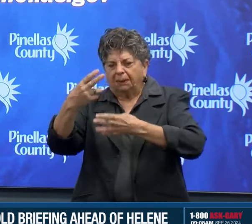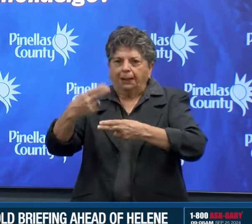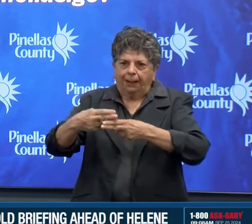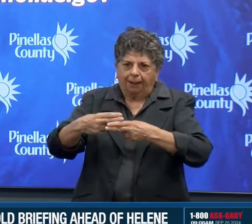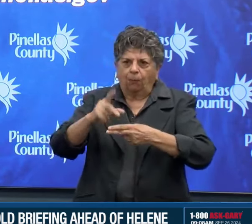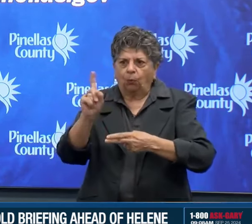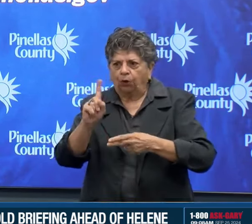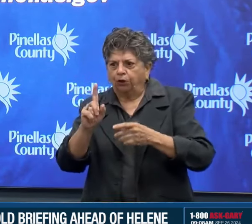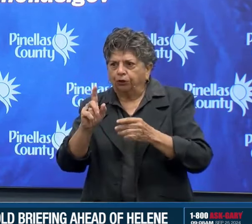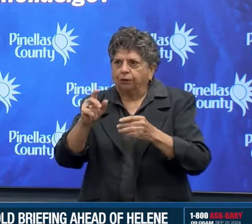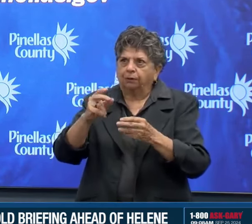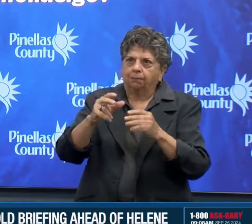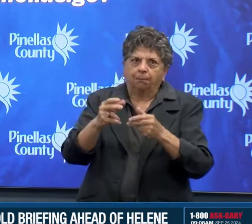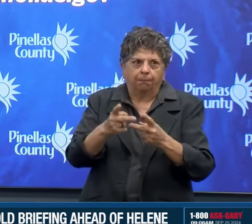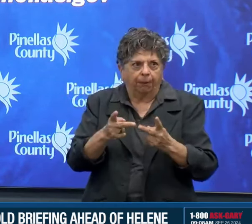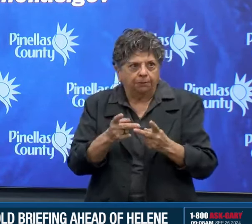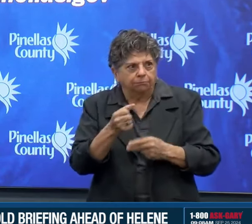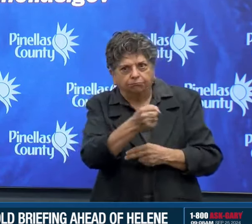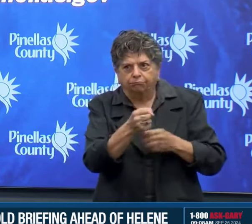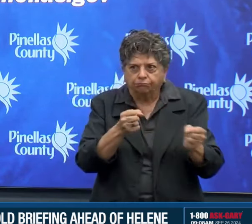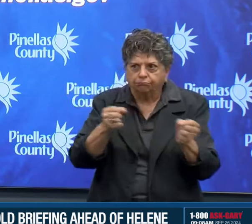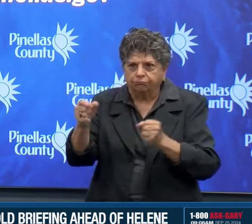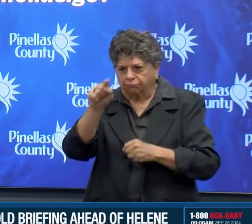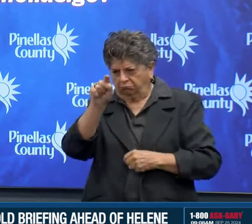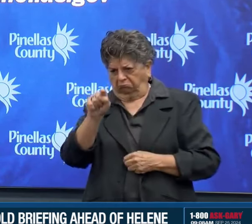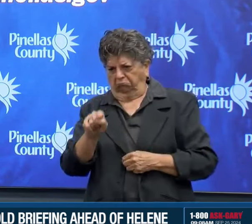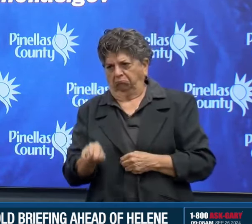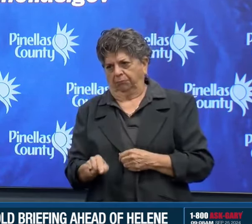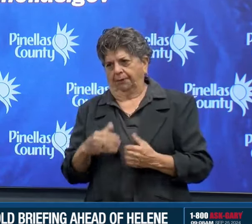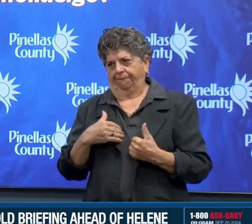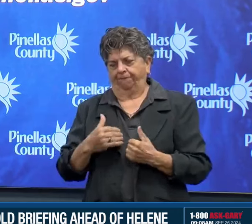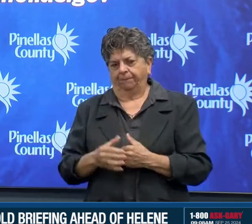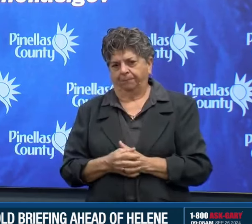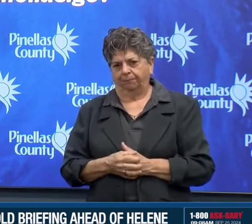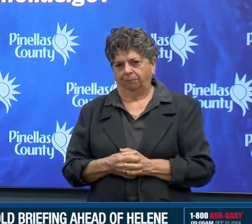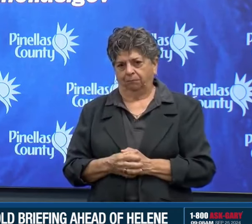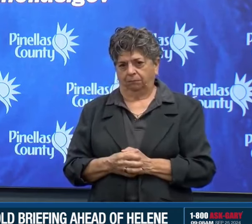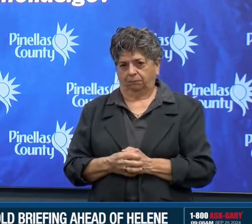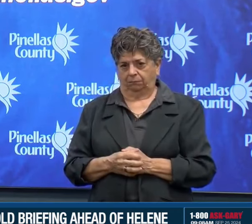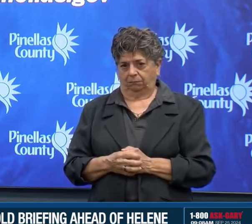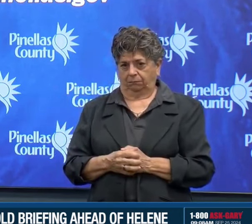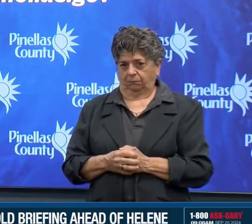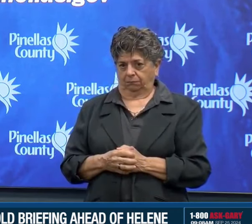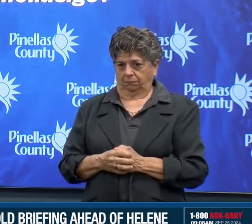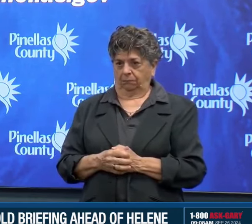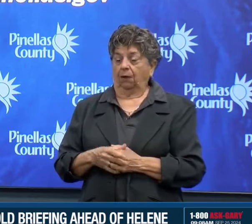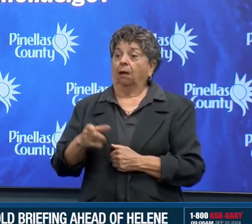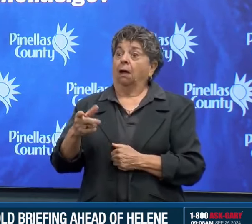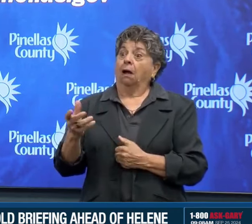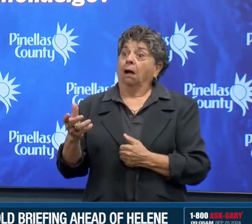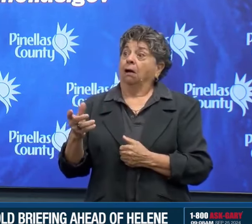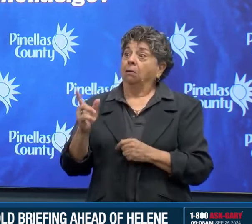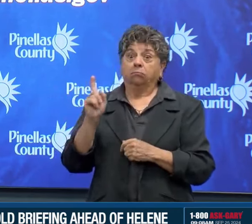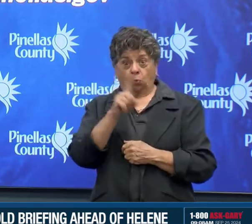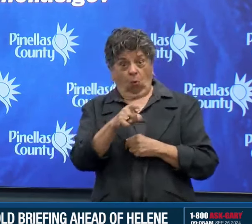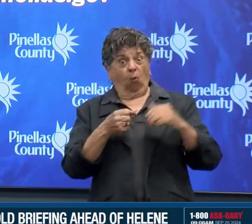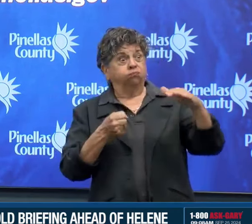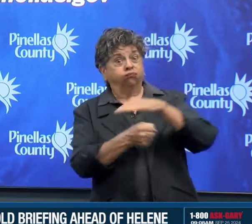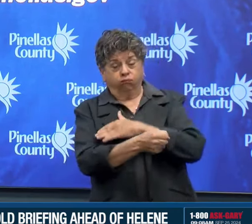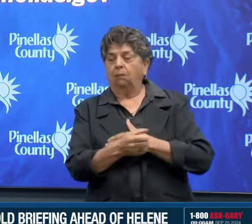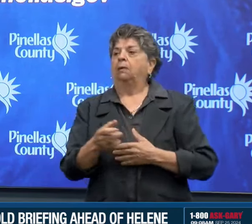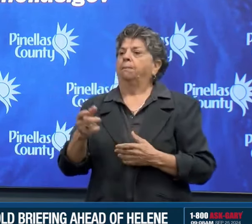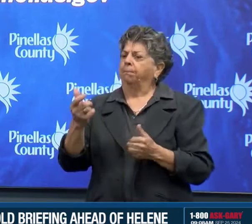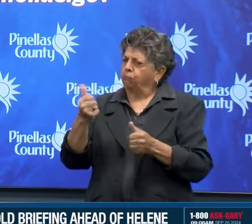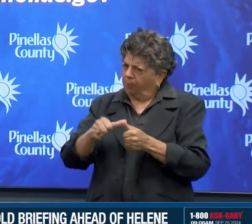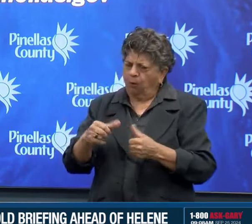clothing, something to sleep on. If you have special dietary needs, make sure that you're taking that with you. If you have medications, make sure that you're taking